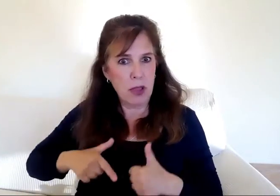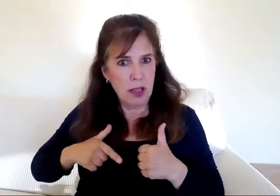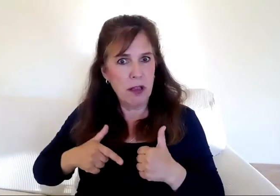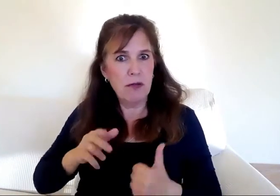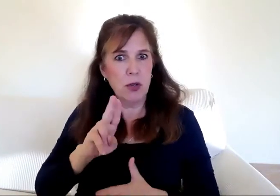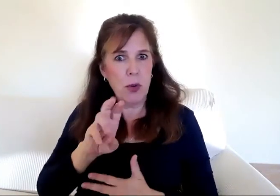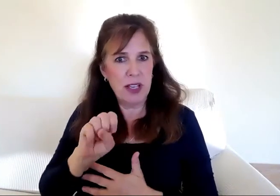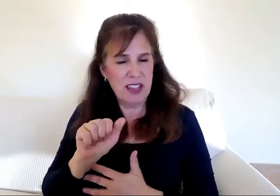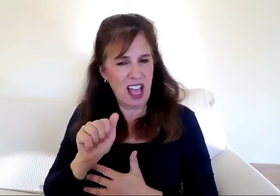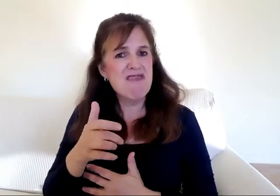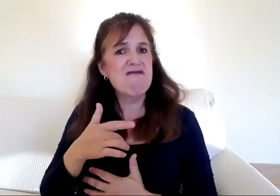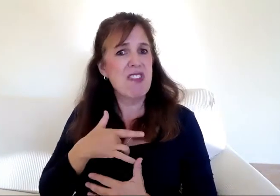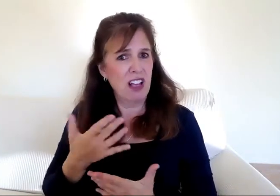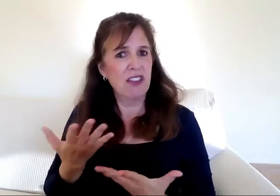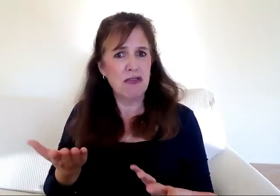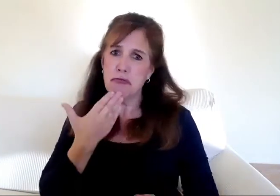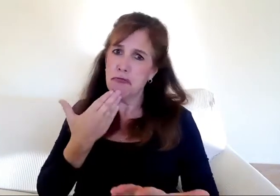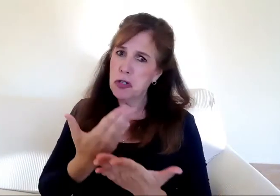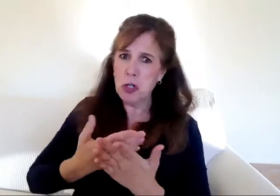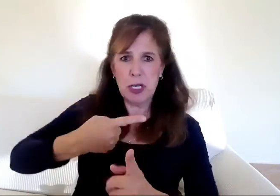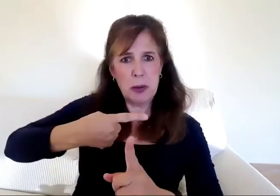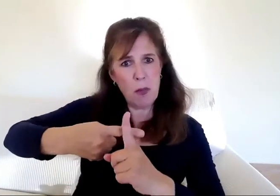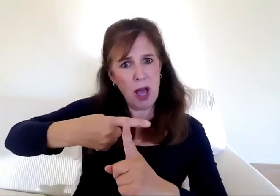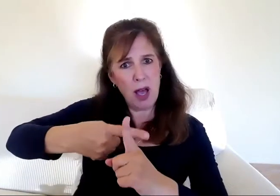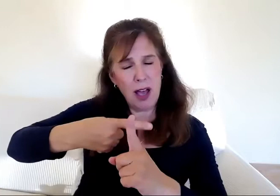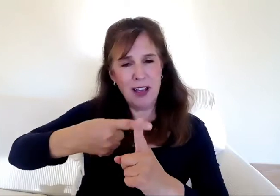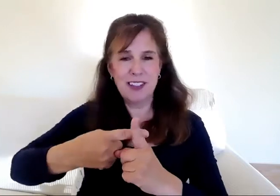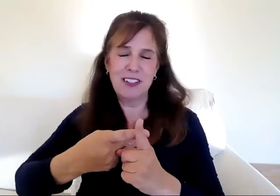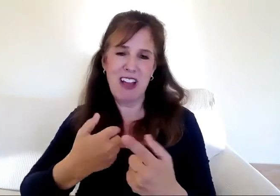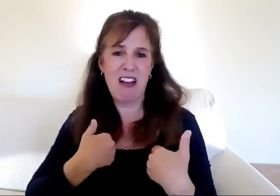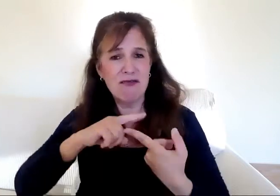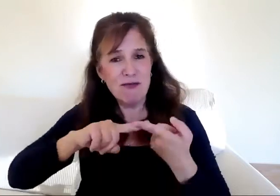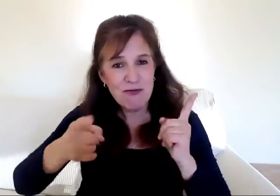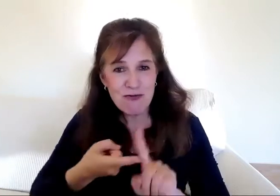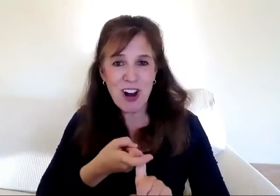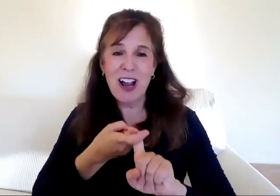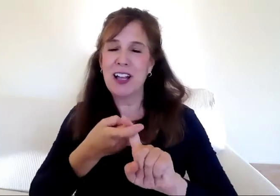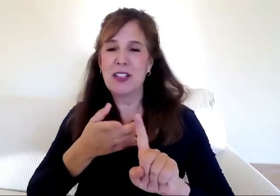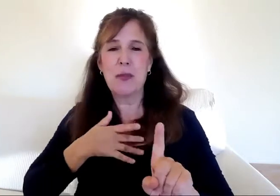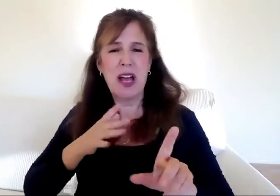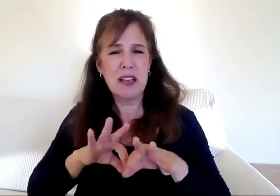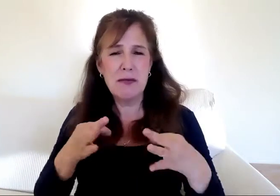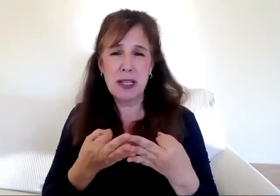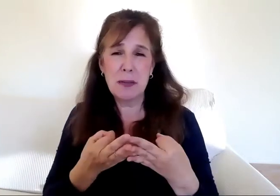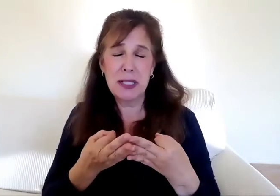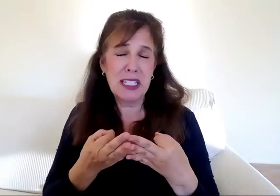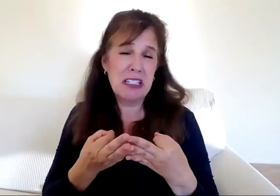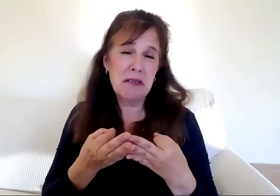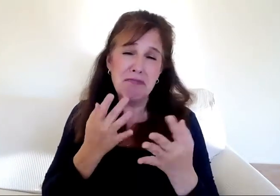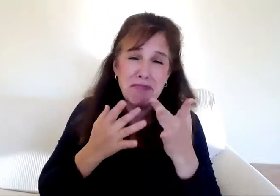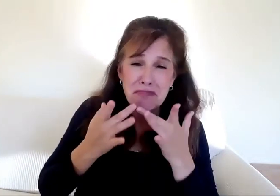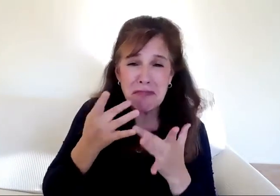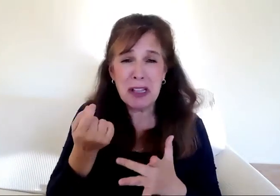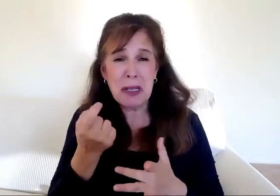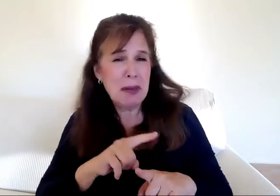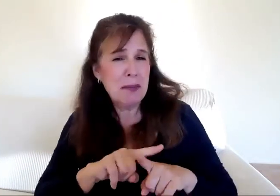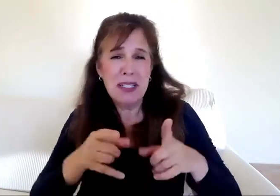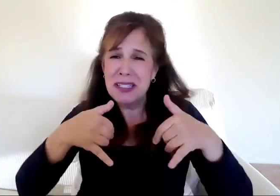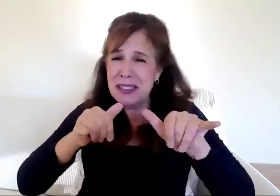were spectacular by world standards. Two cars, window air conditioning units, a television, and rotary